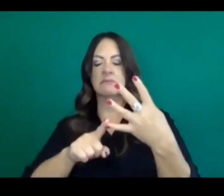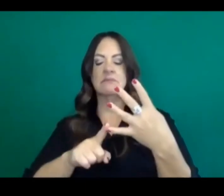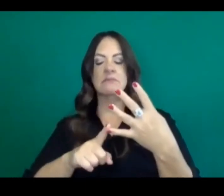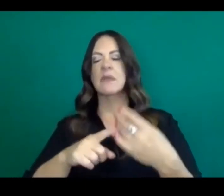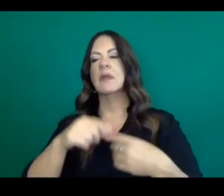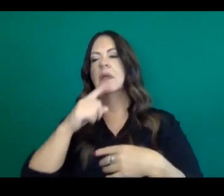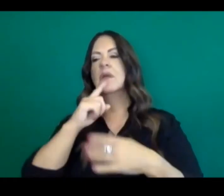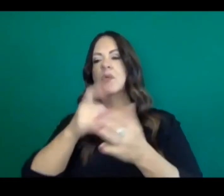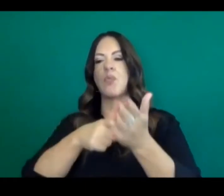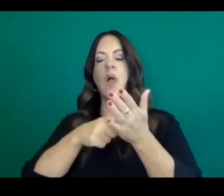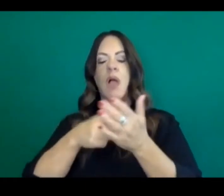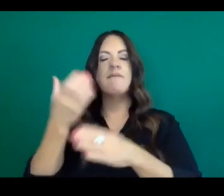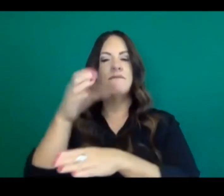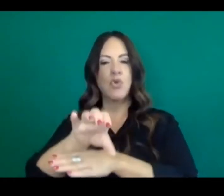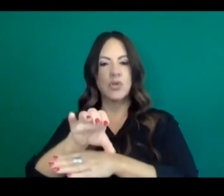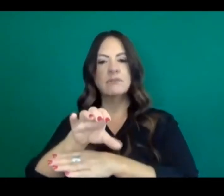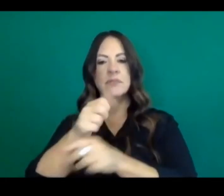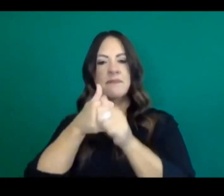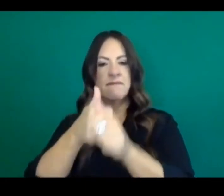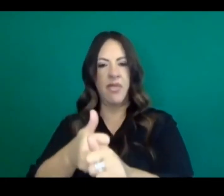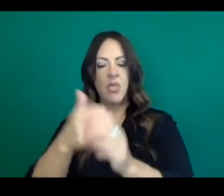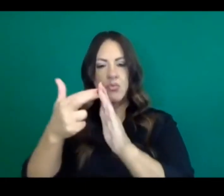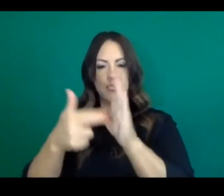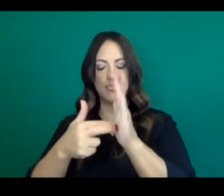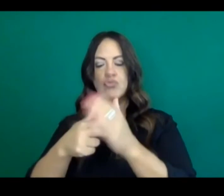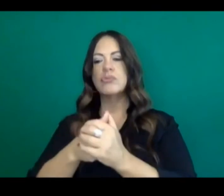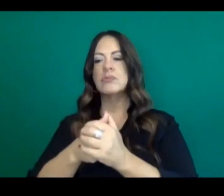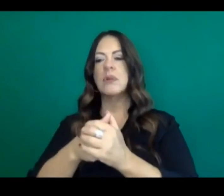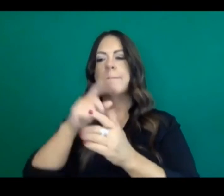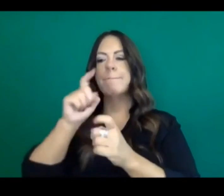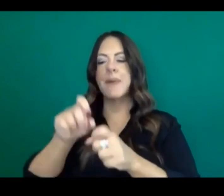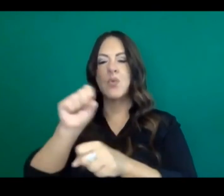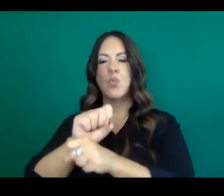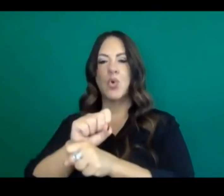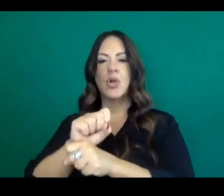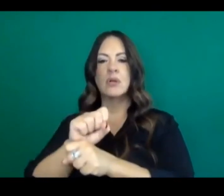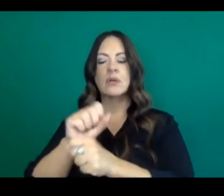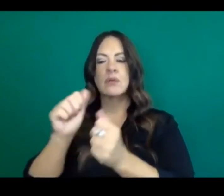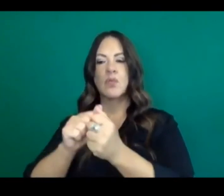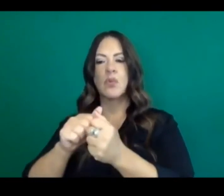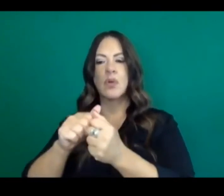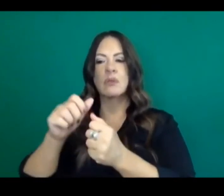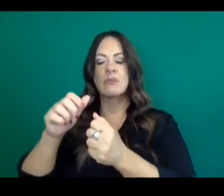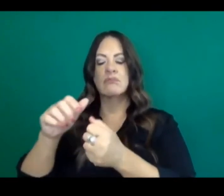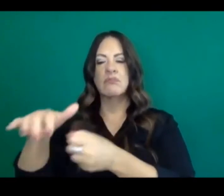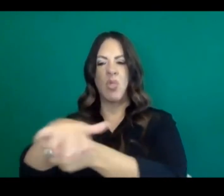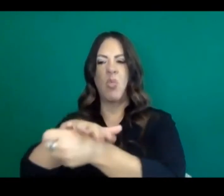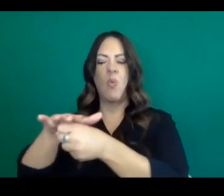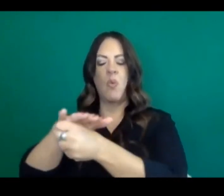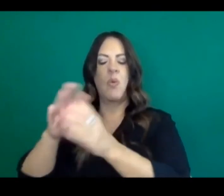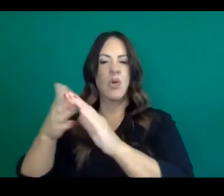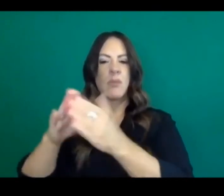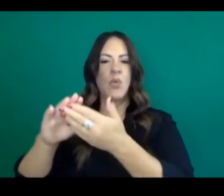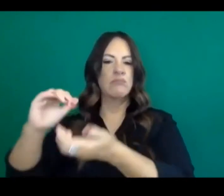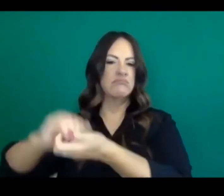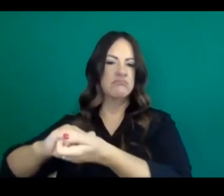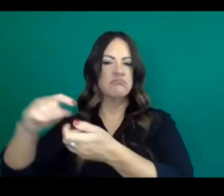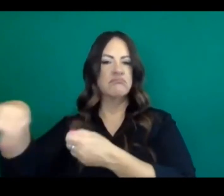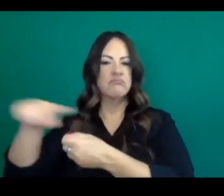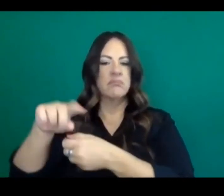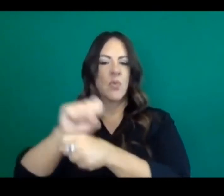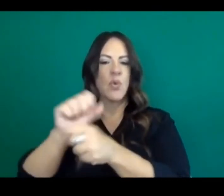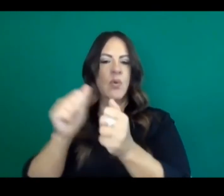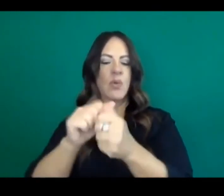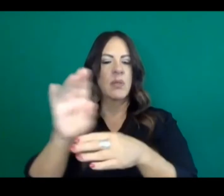local partnership working together with our business sectors. So I think that those those issues are